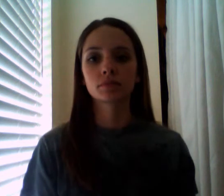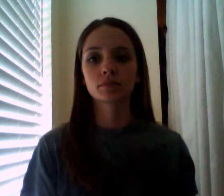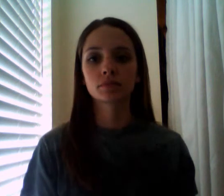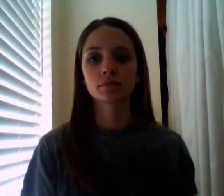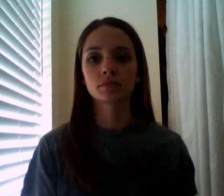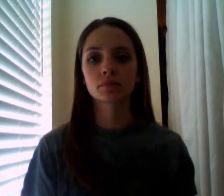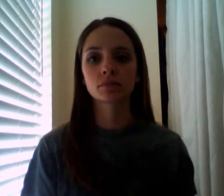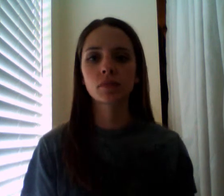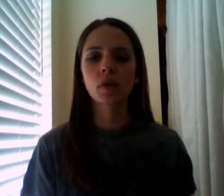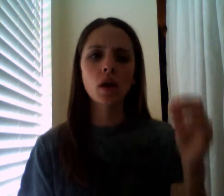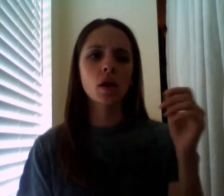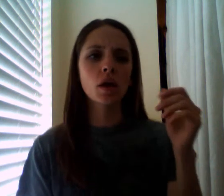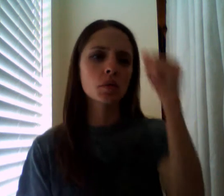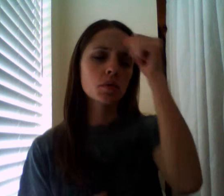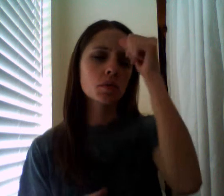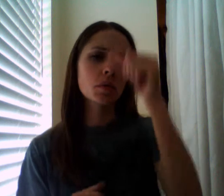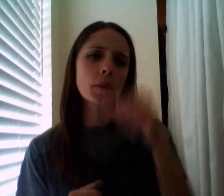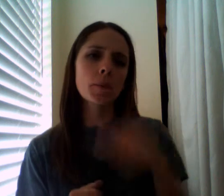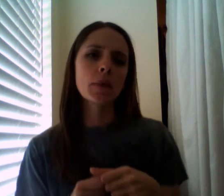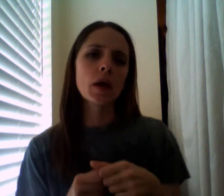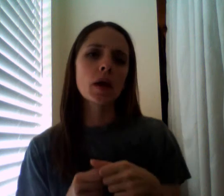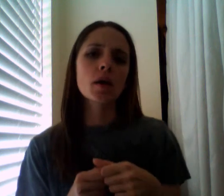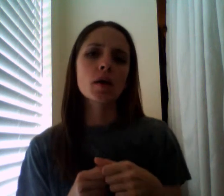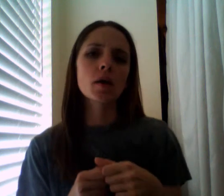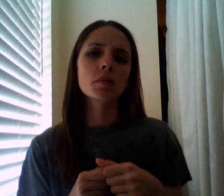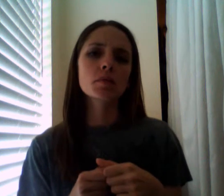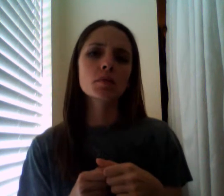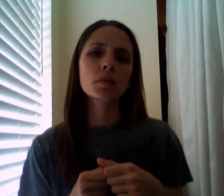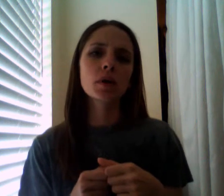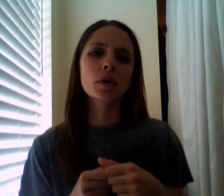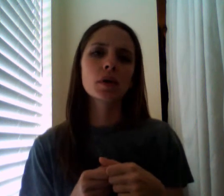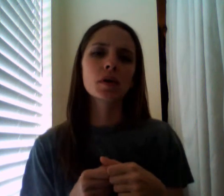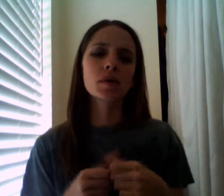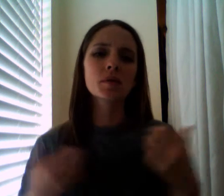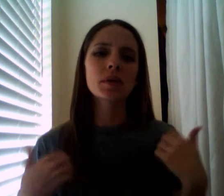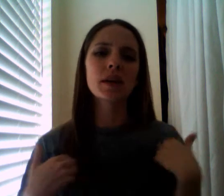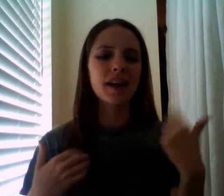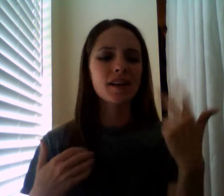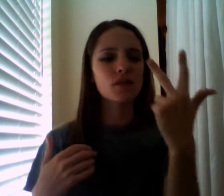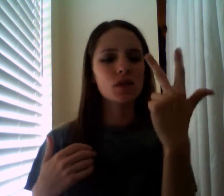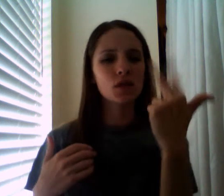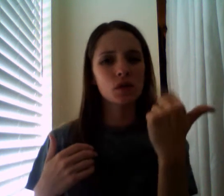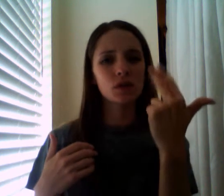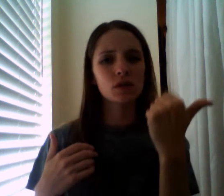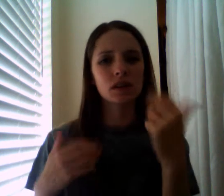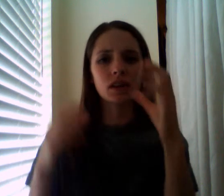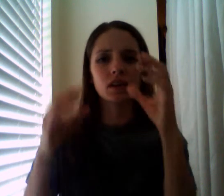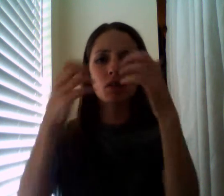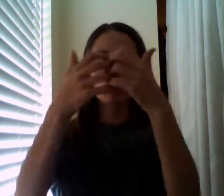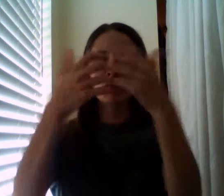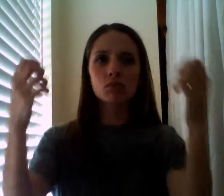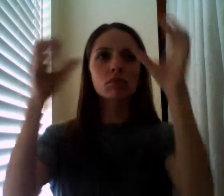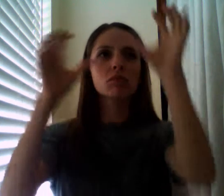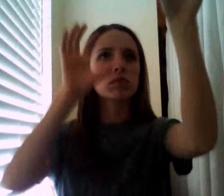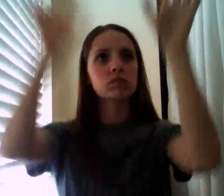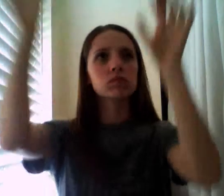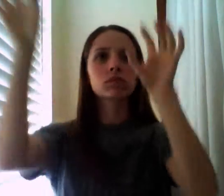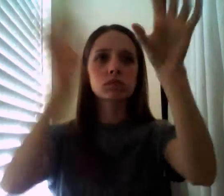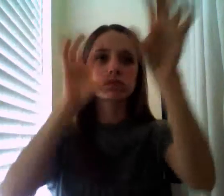remember we have 13 separate colonies that are not really joined together yet so you didn't get a lot of